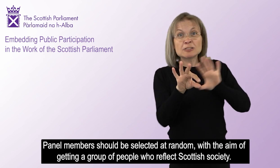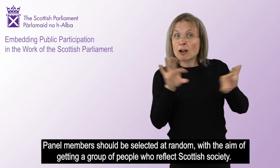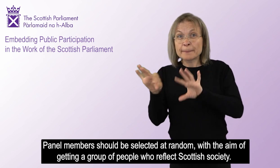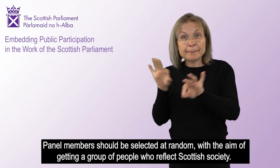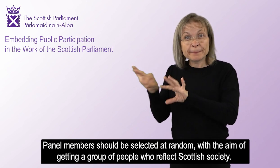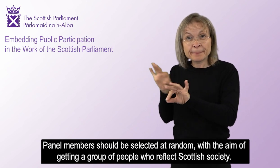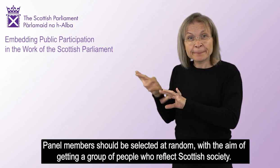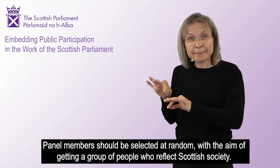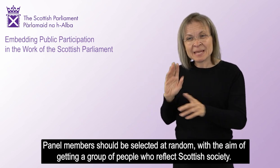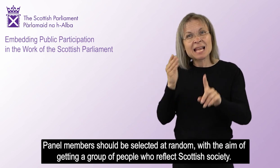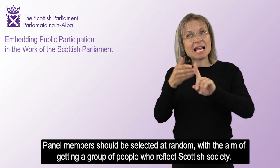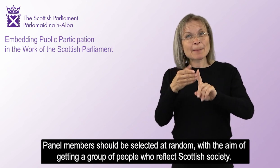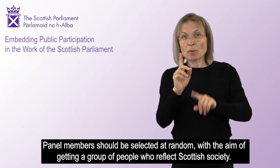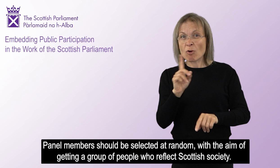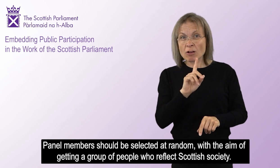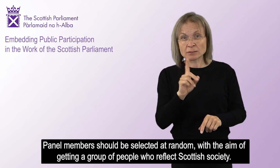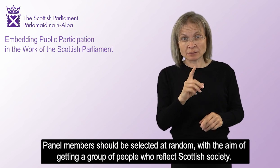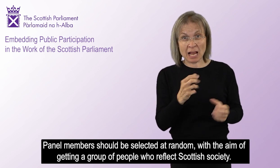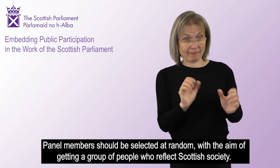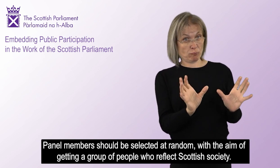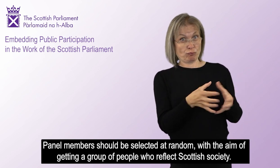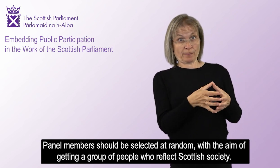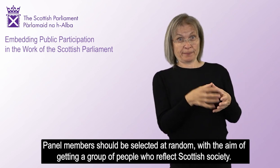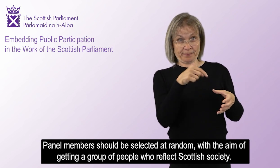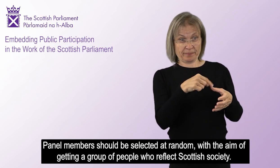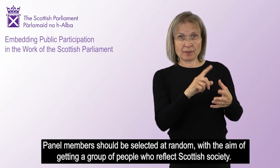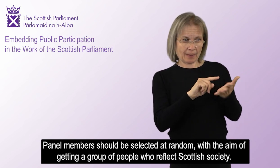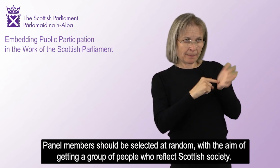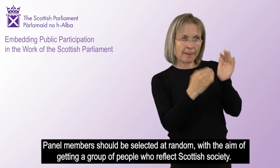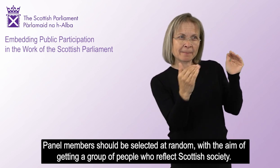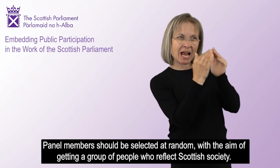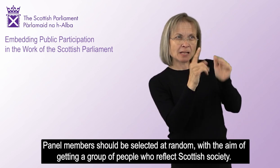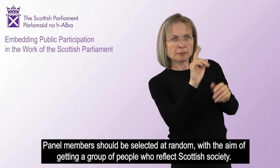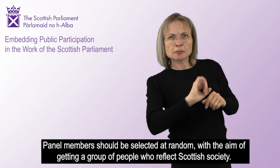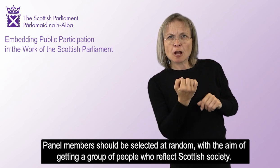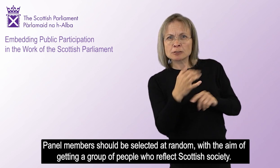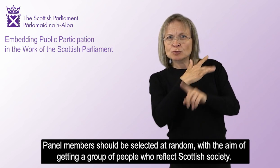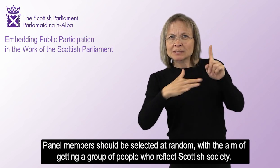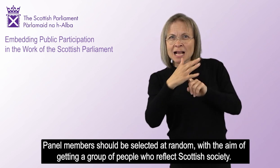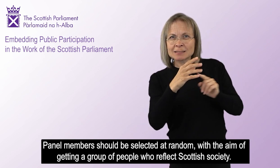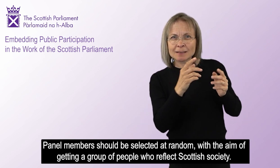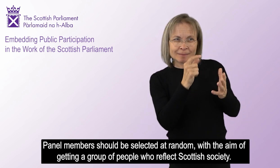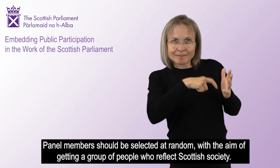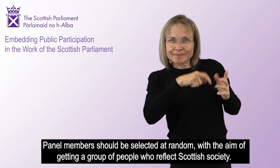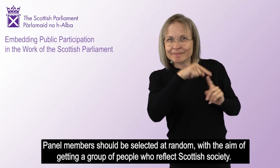Panel members should be selected at random, with the aim of getting a group of people who reflect Scottish society.